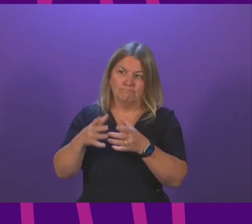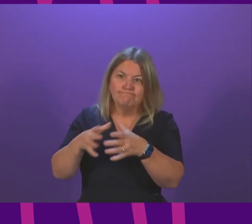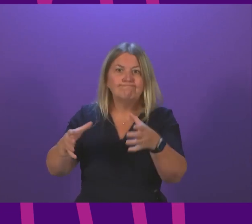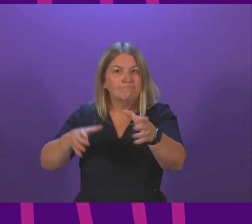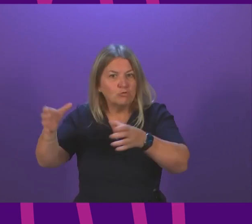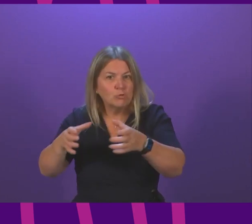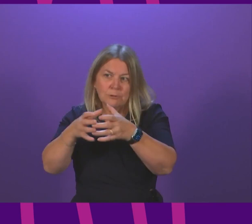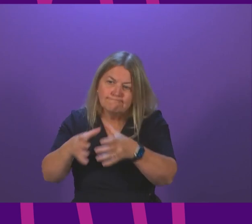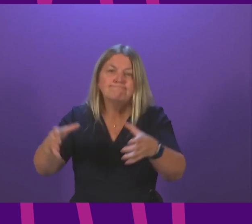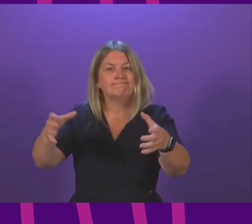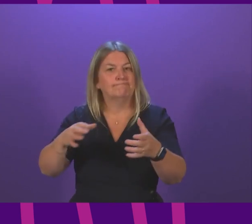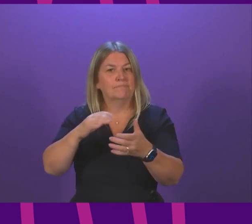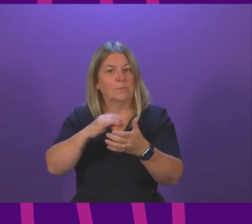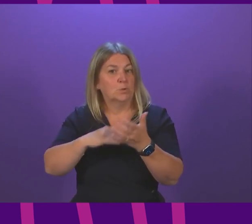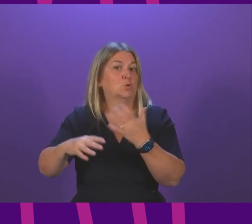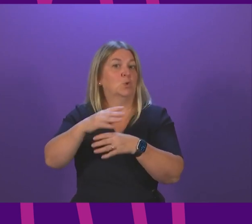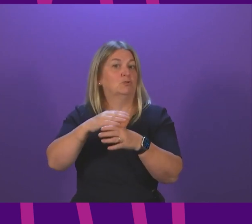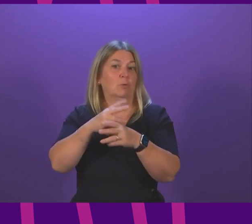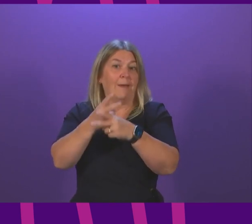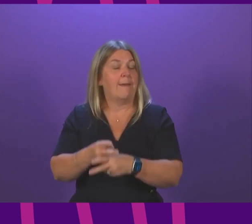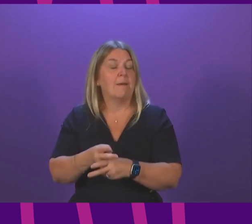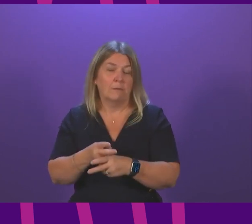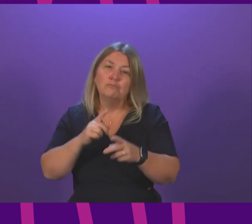social care and we will do everything we